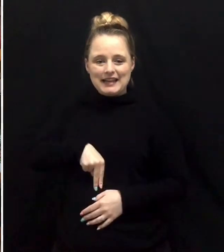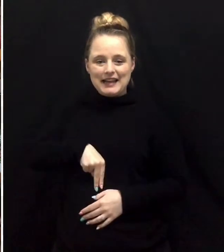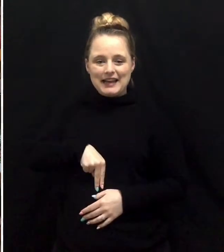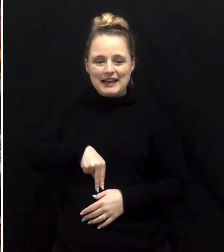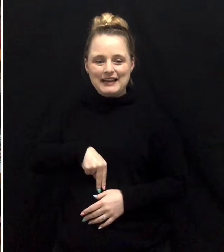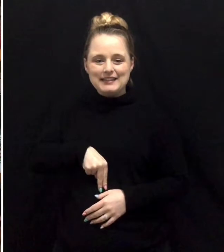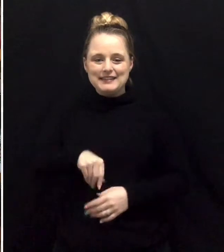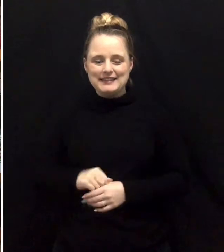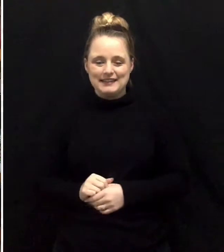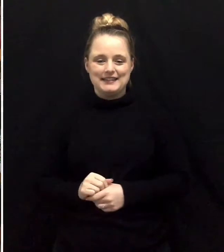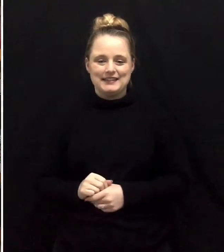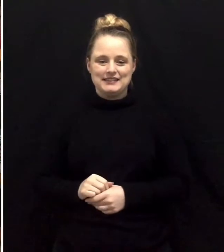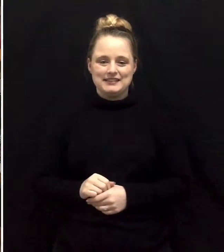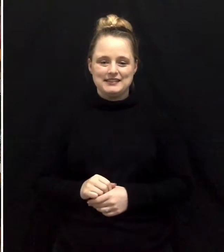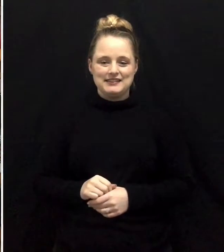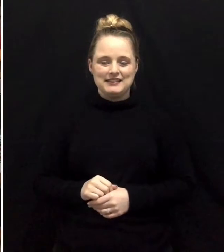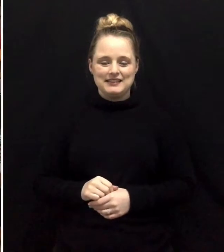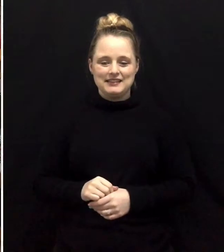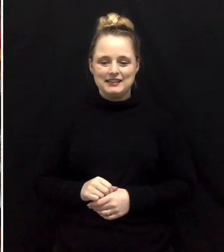necktie.